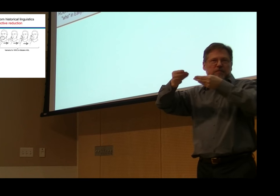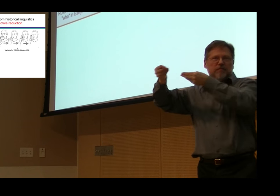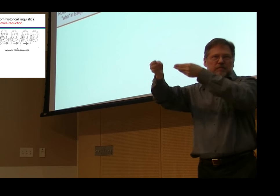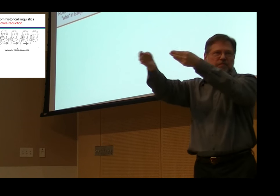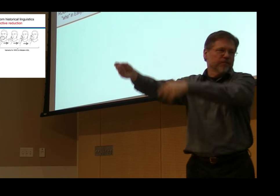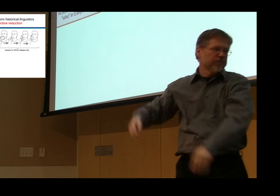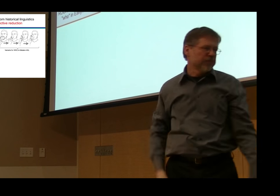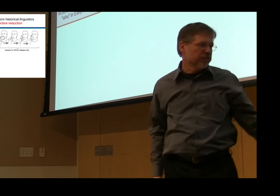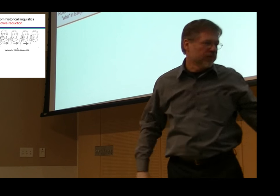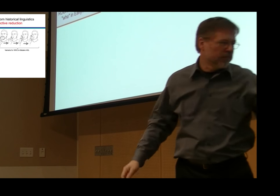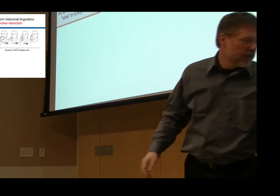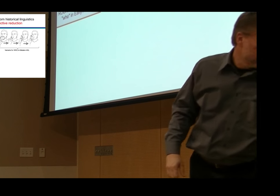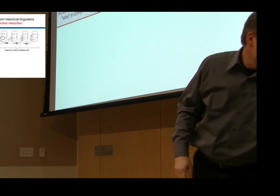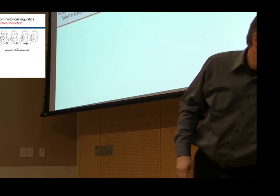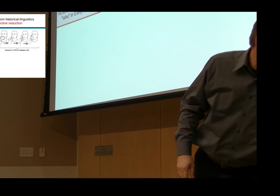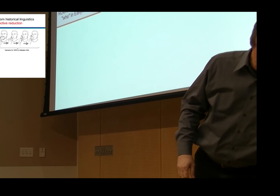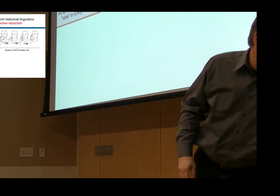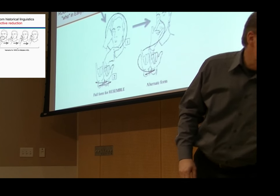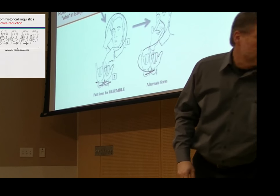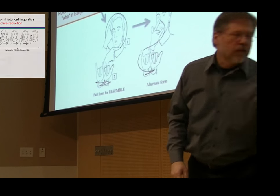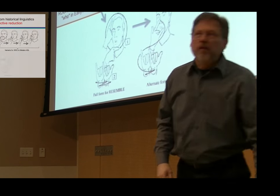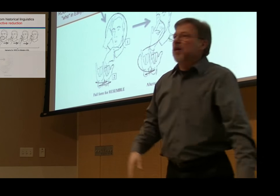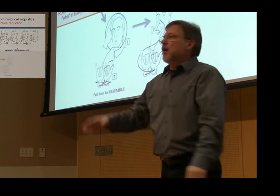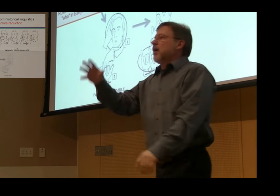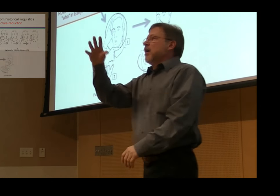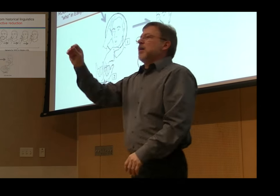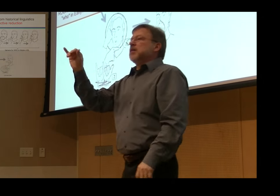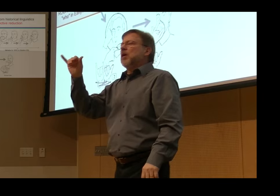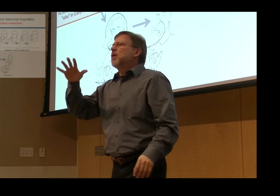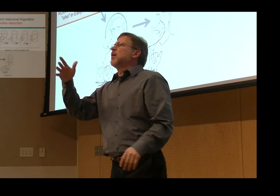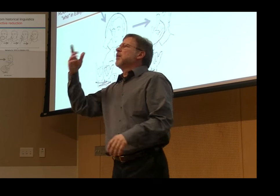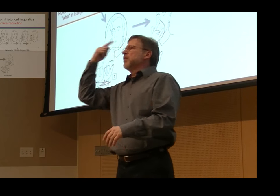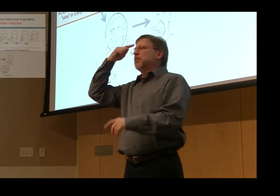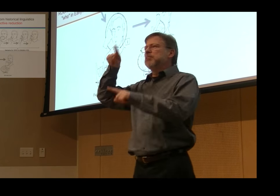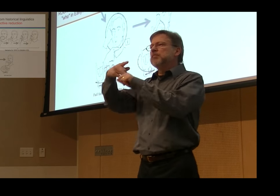sign, face or who, back in 1910.